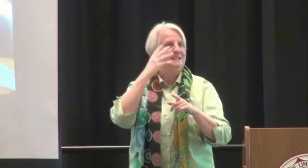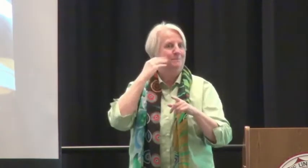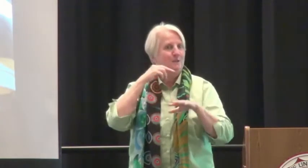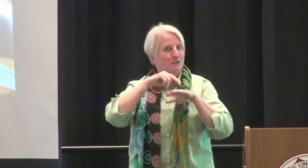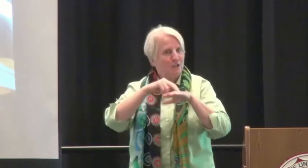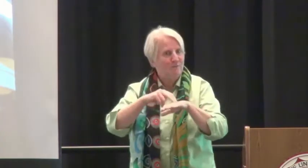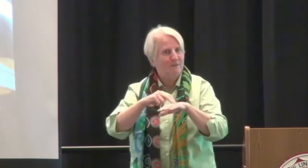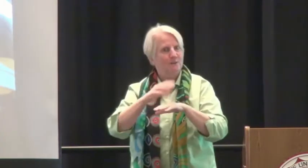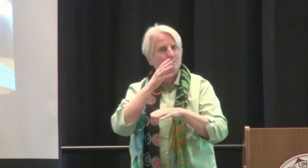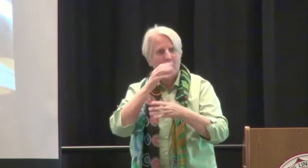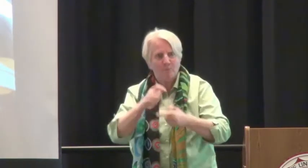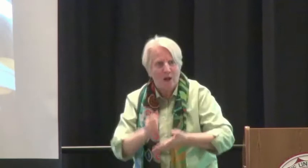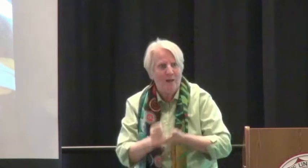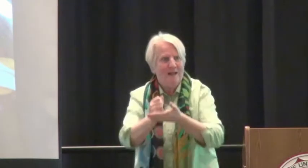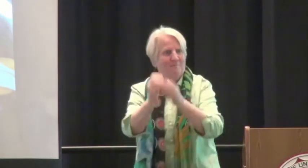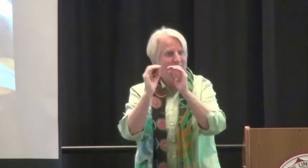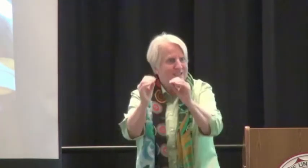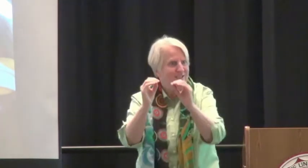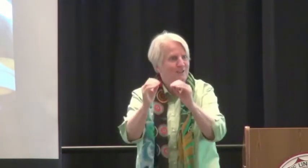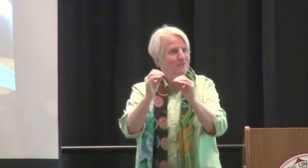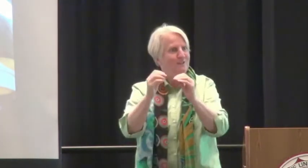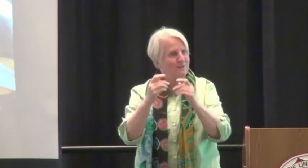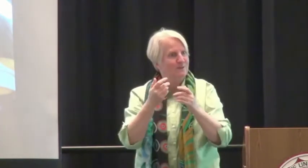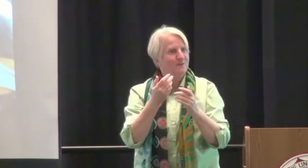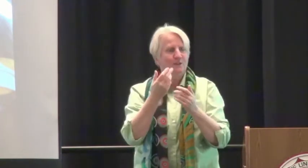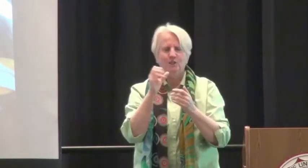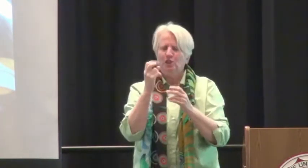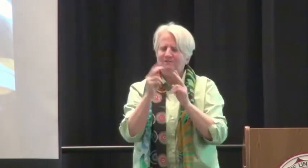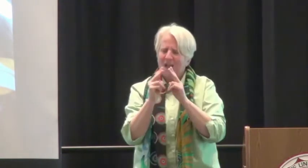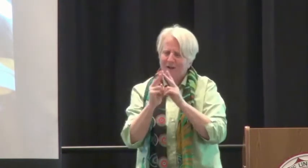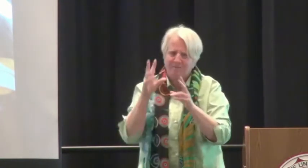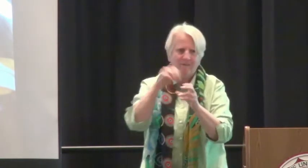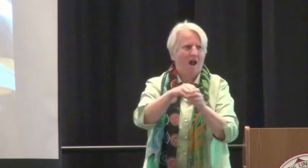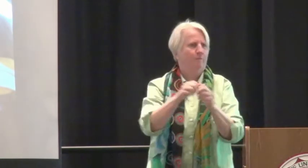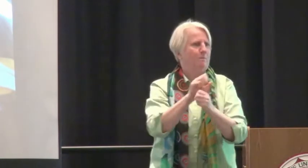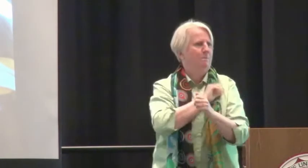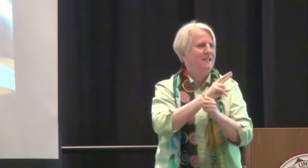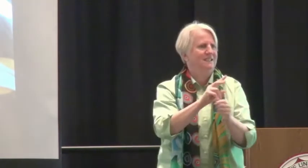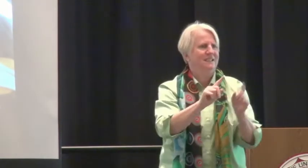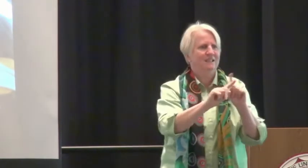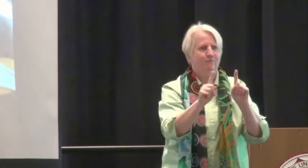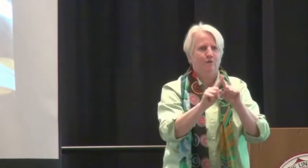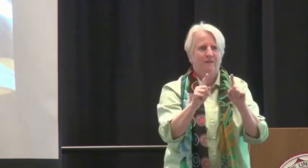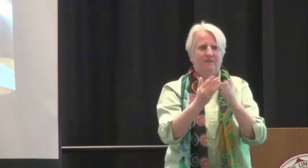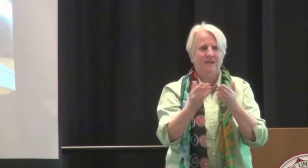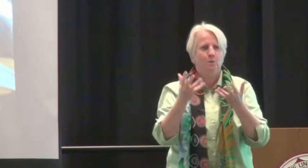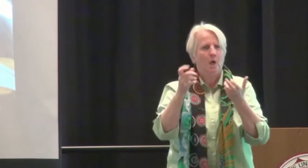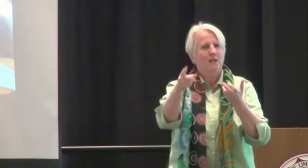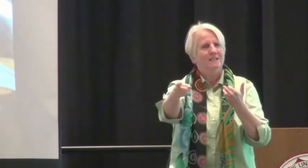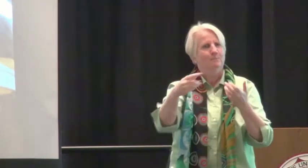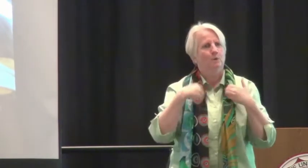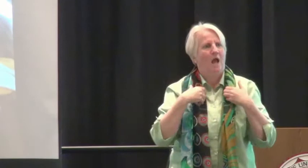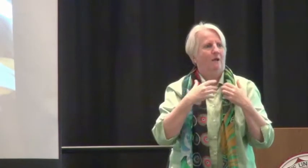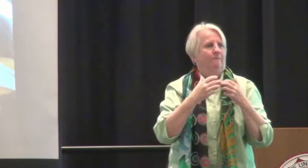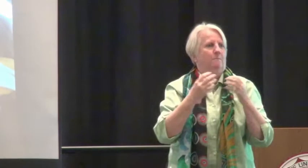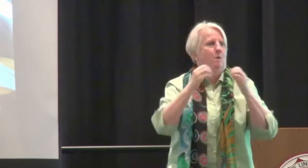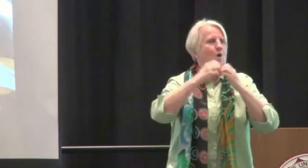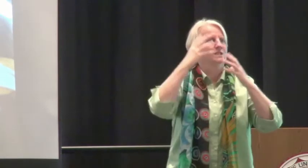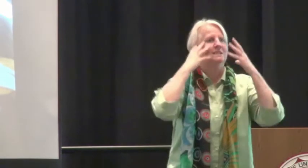teacher. That way, Pacey was allowed to experience surfing out on Hawaiian beaches. And Roxanne was so eager